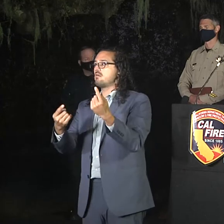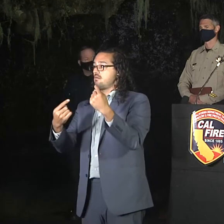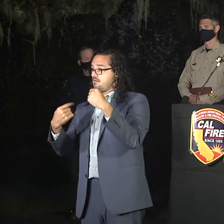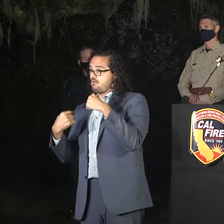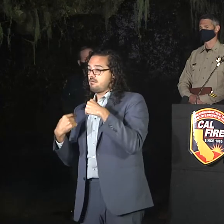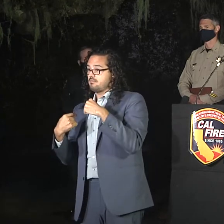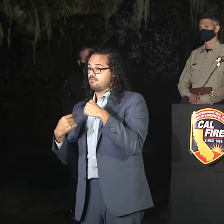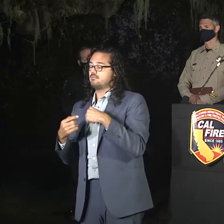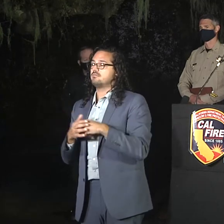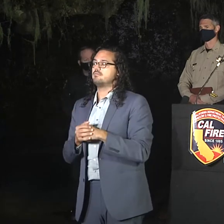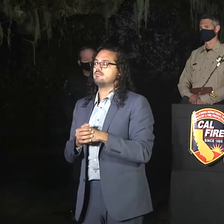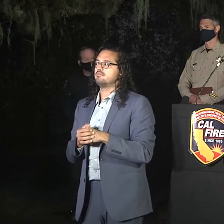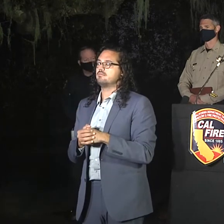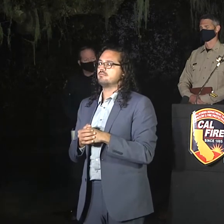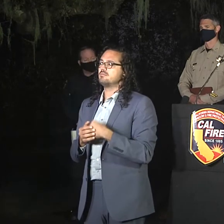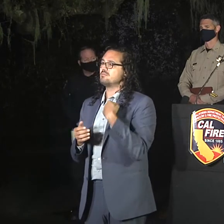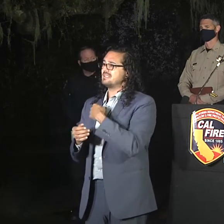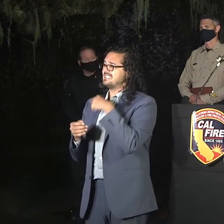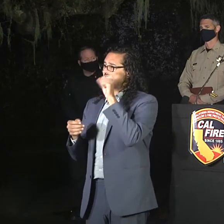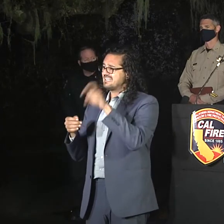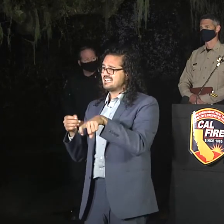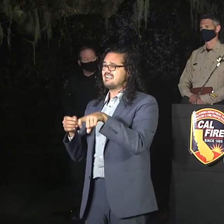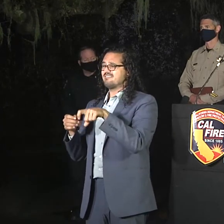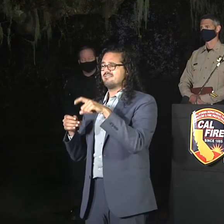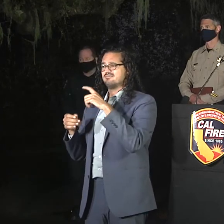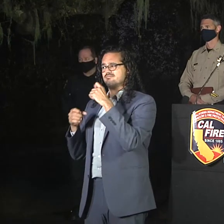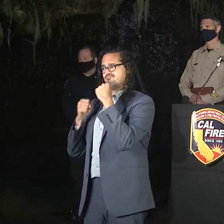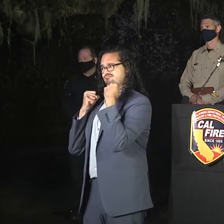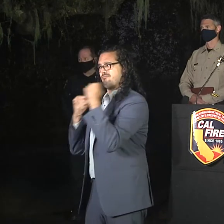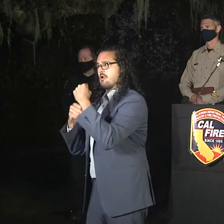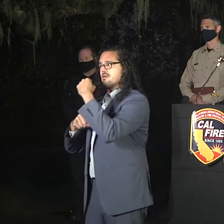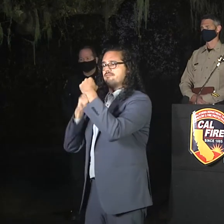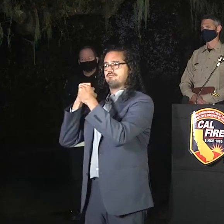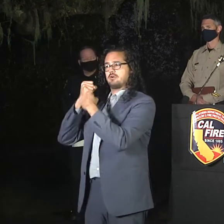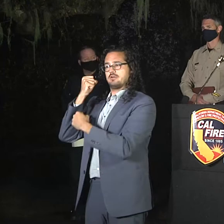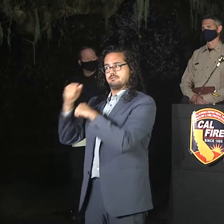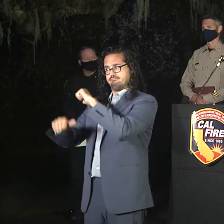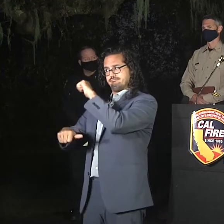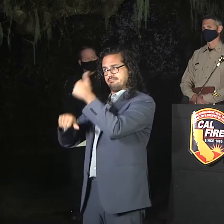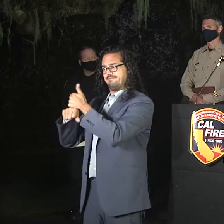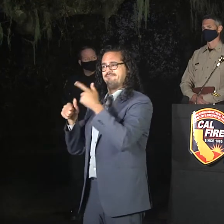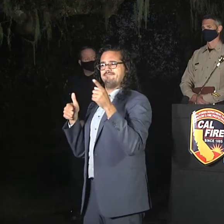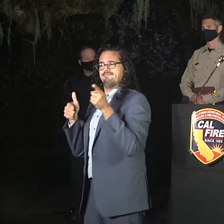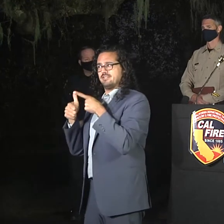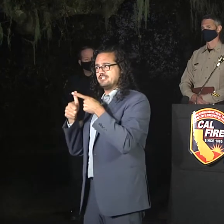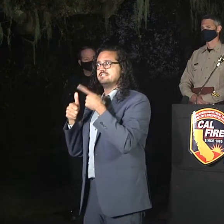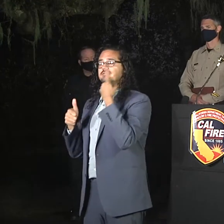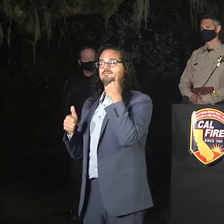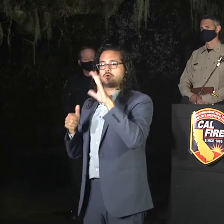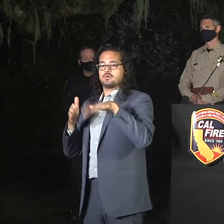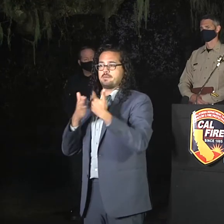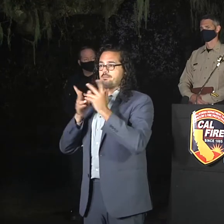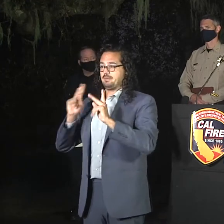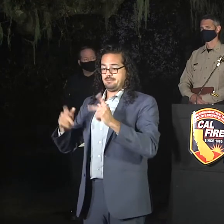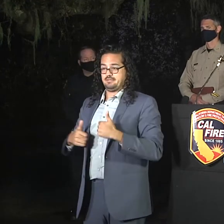build a good strong foundation for all those residents. Meaning that we have good roadways for them to travel on. We have secured